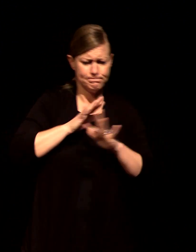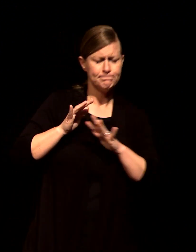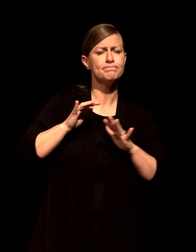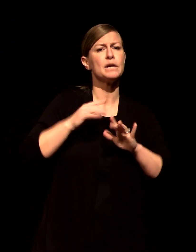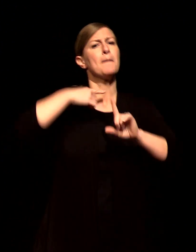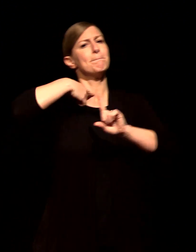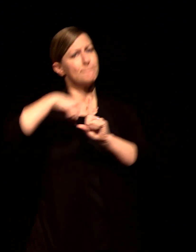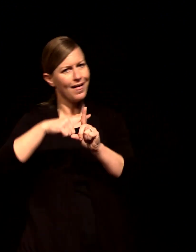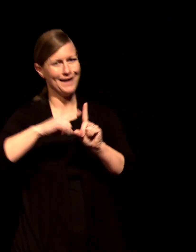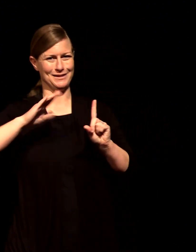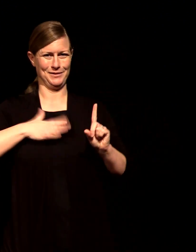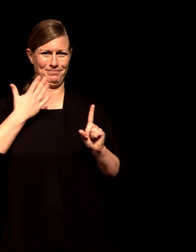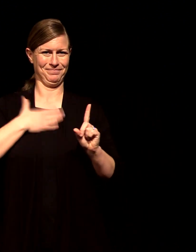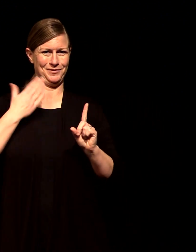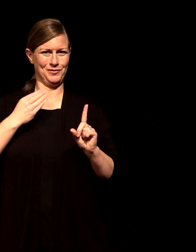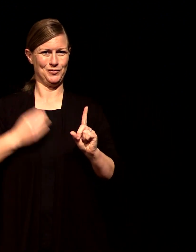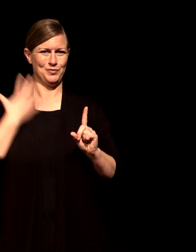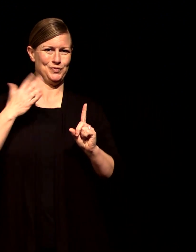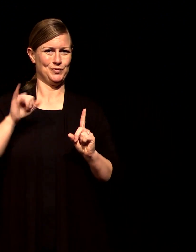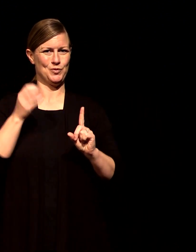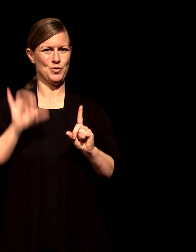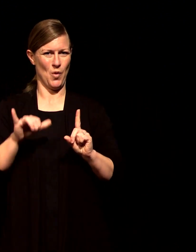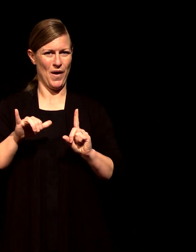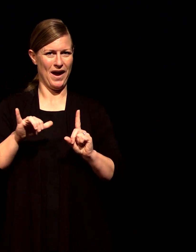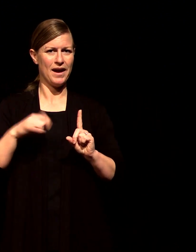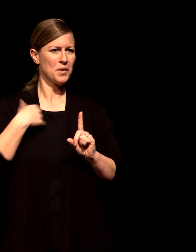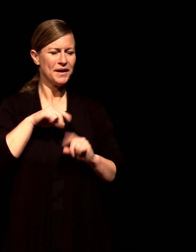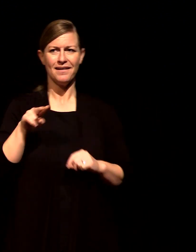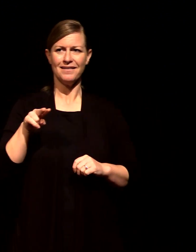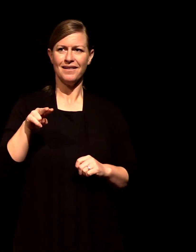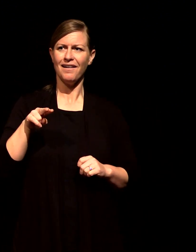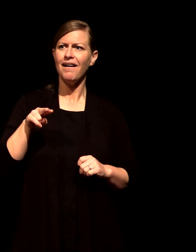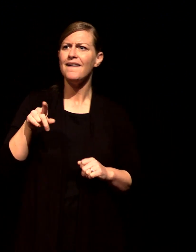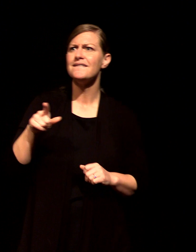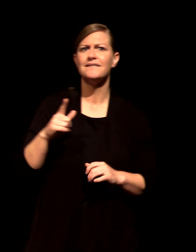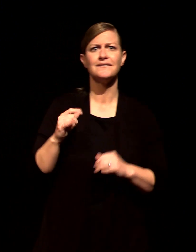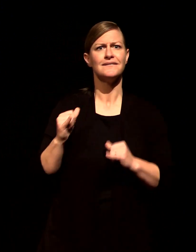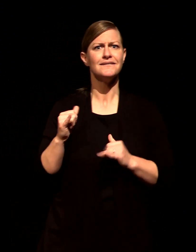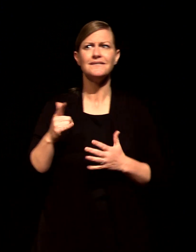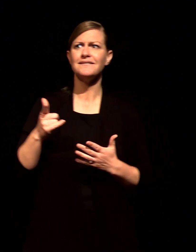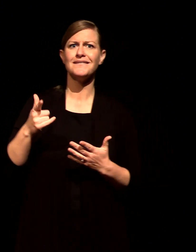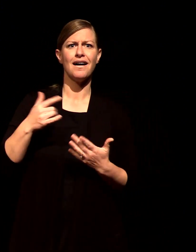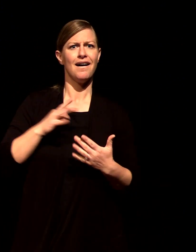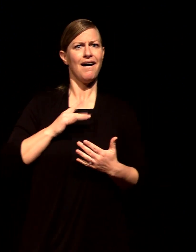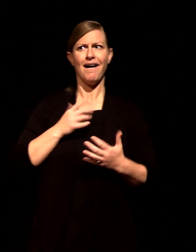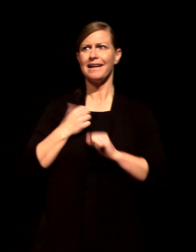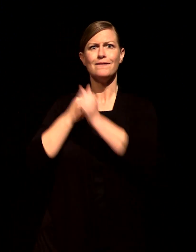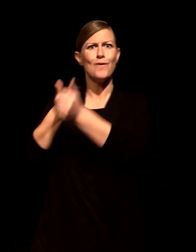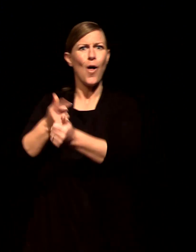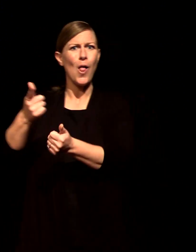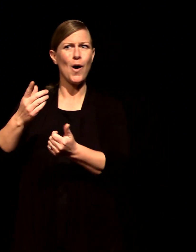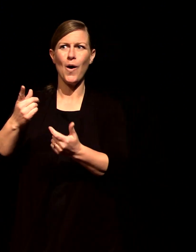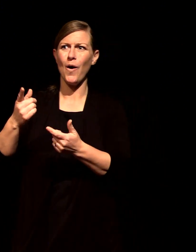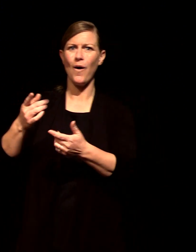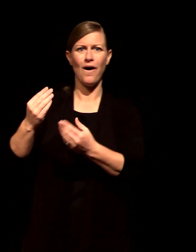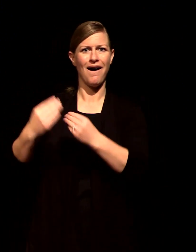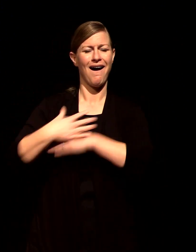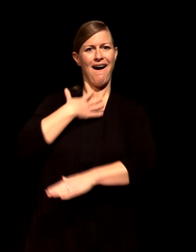this for us and he wants us to experience it and he wants us to model it for other people the oil of joy that was